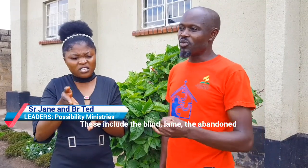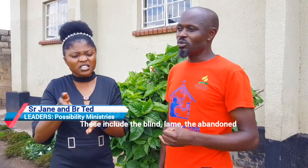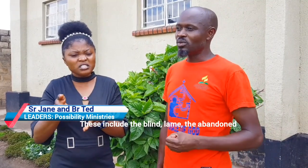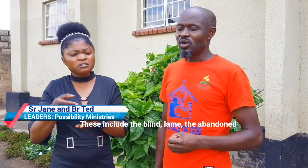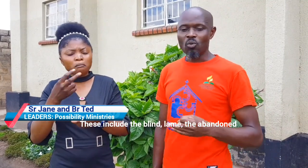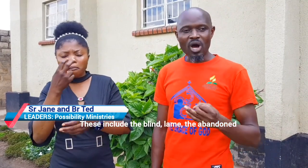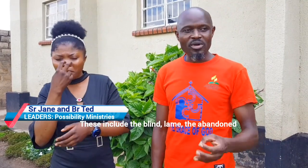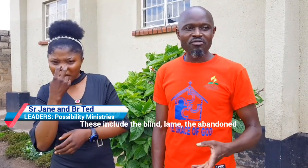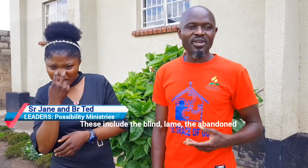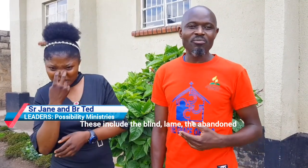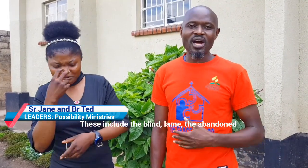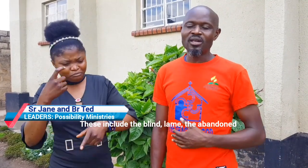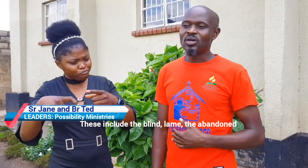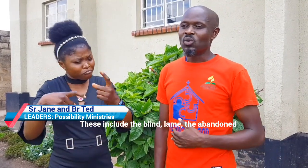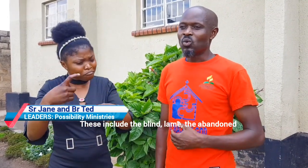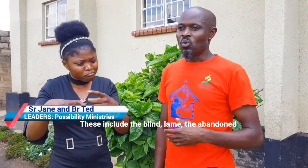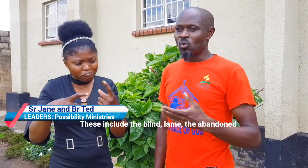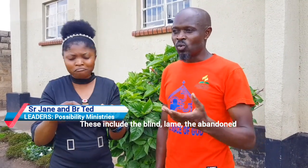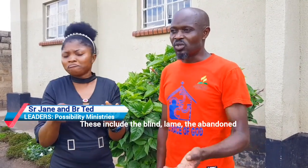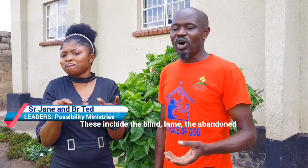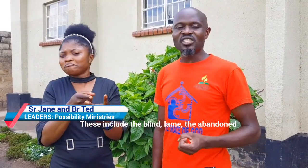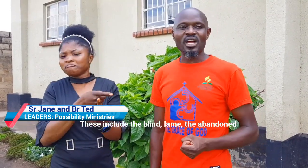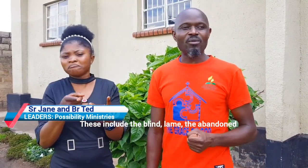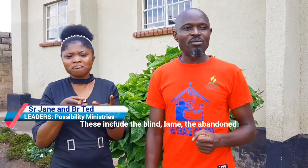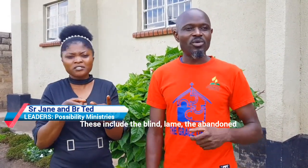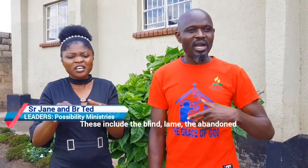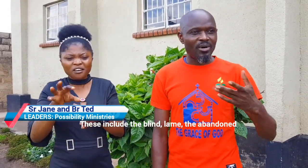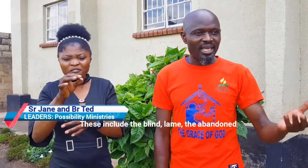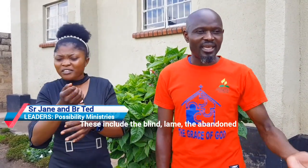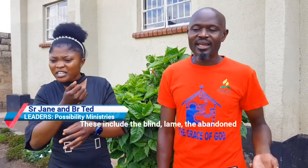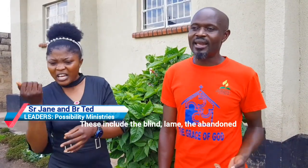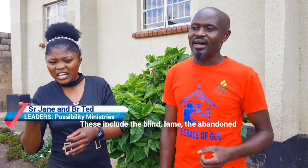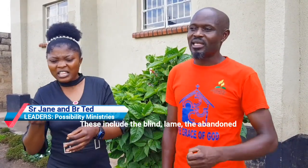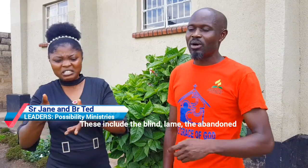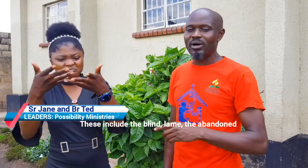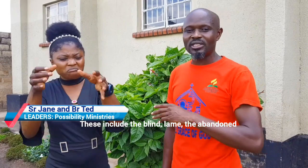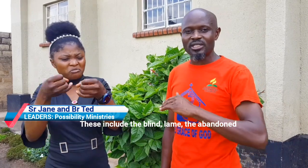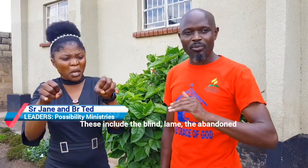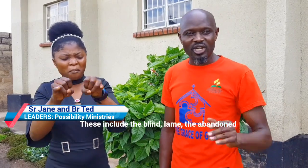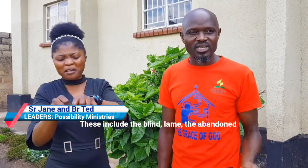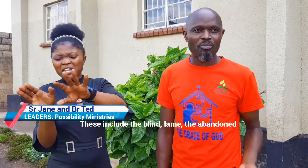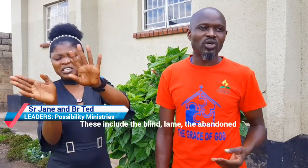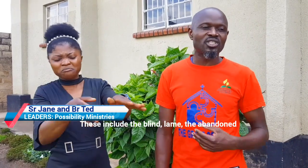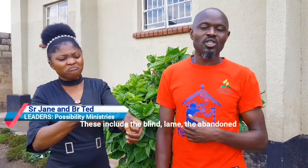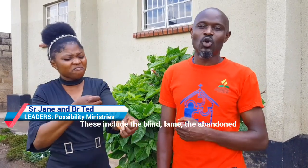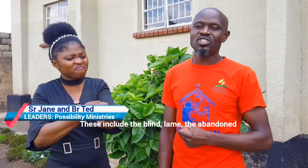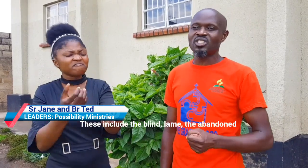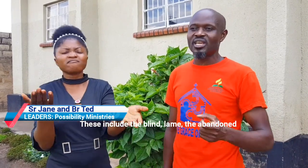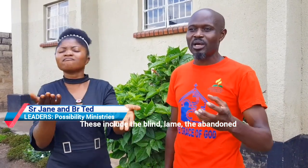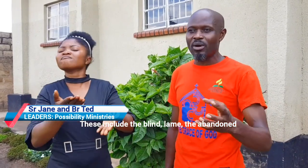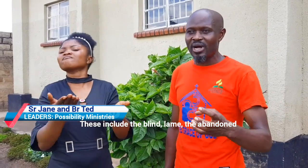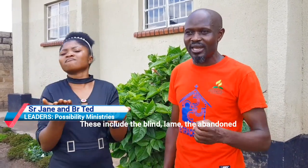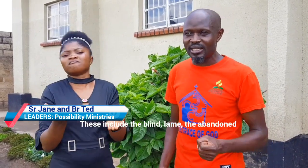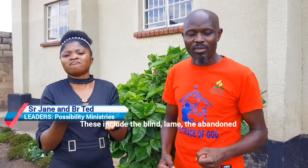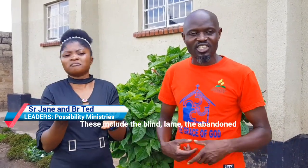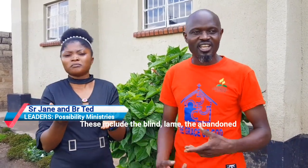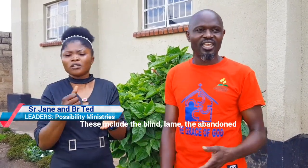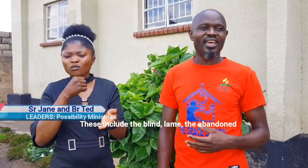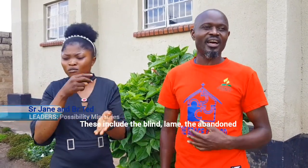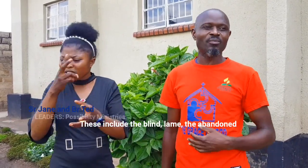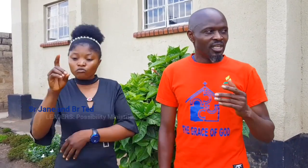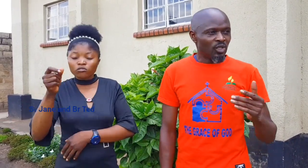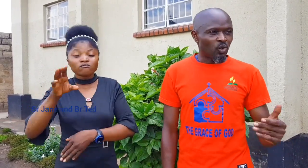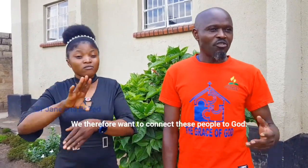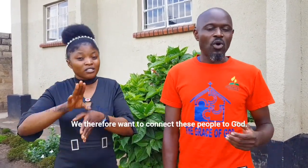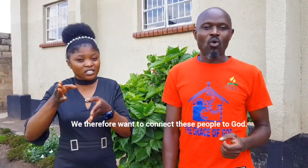support their our dog. support